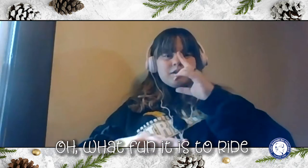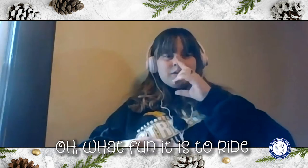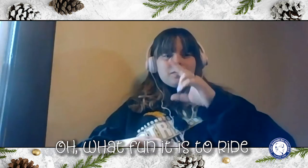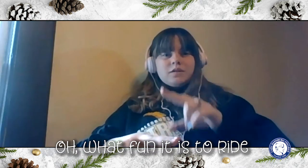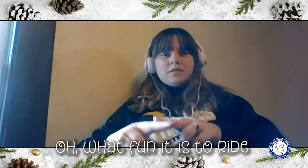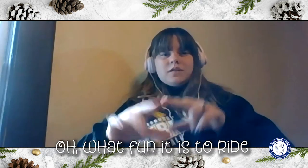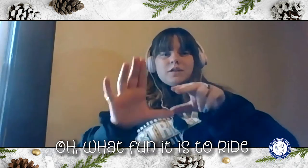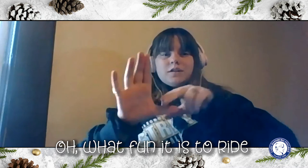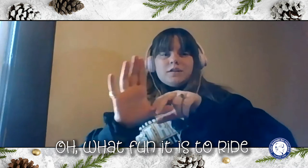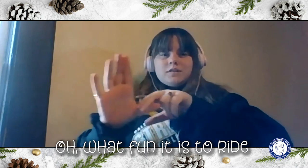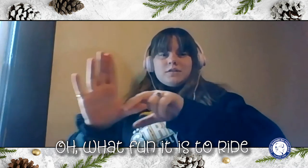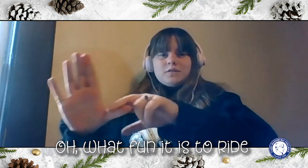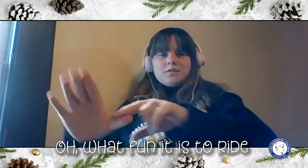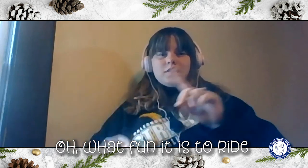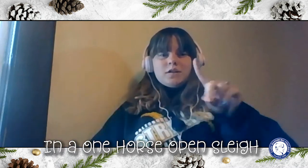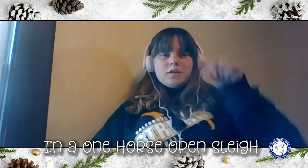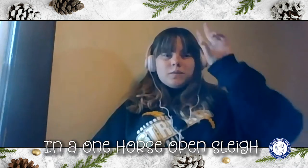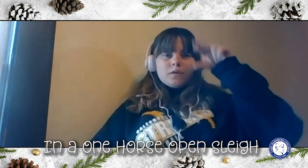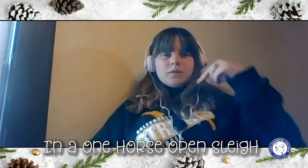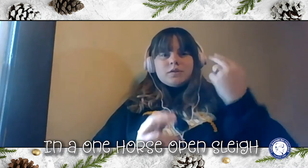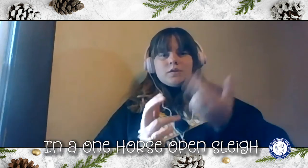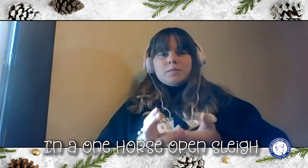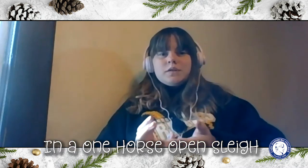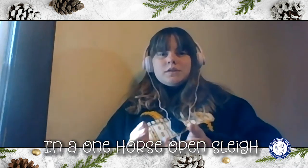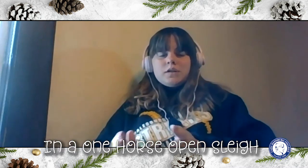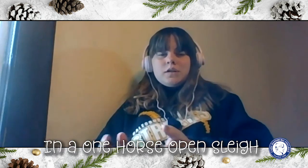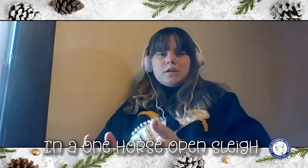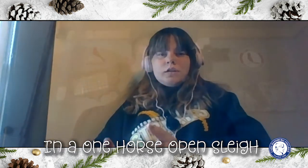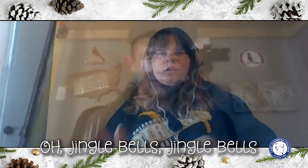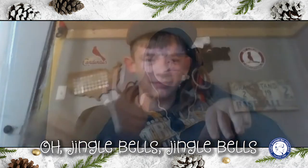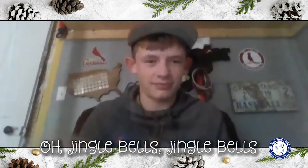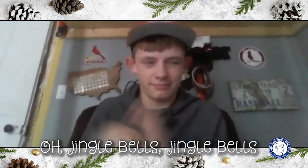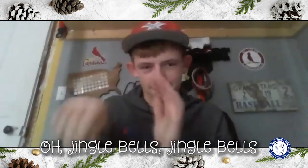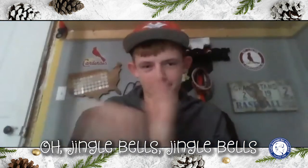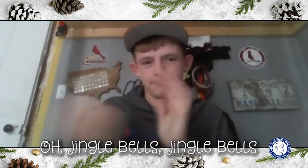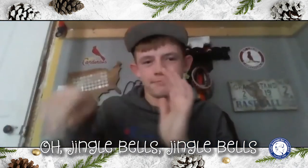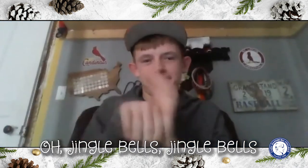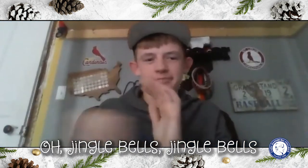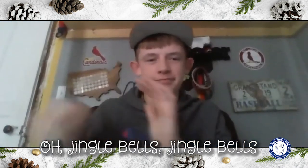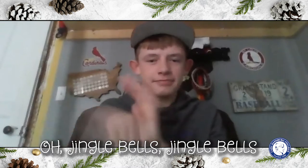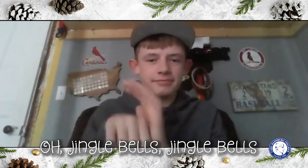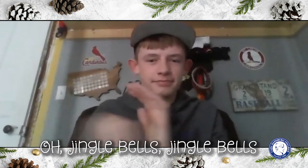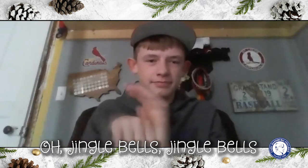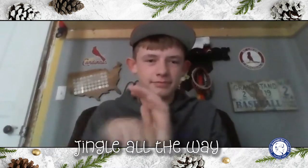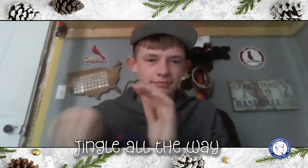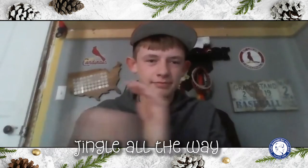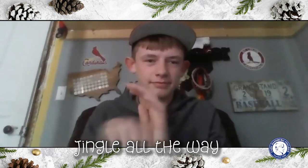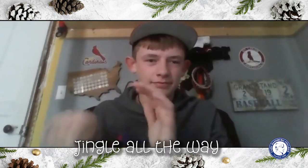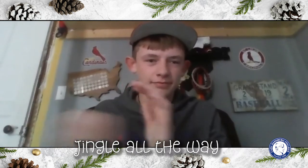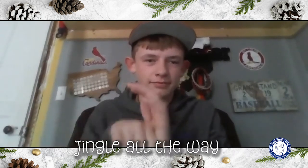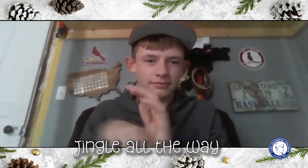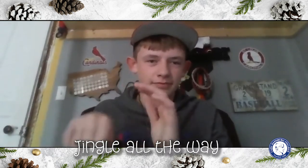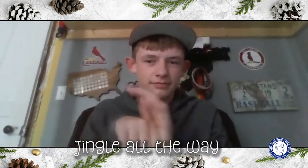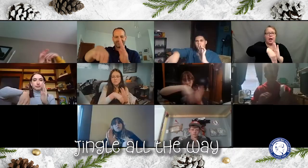Oh, what fun it is to ride in a one-horse open sleigh. Oh, bells, jingle bells,